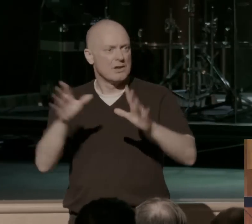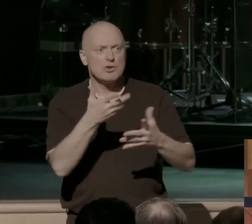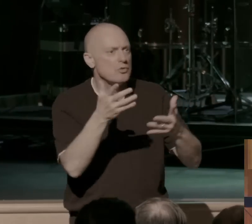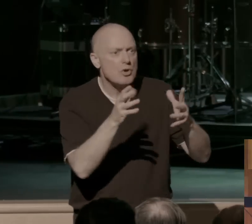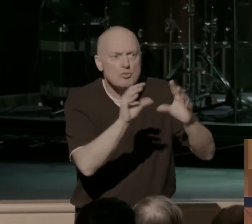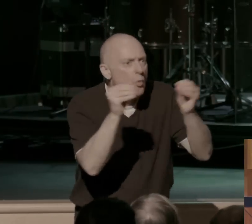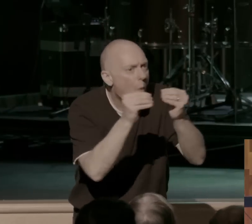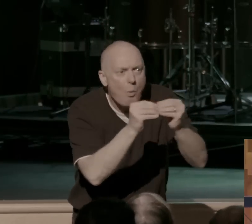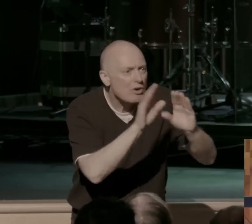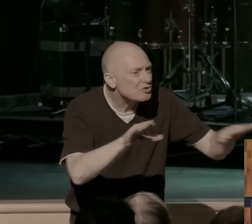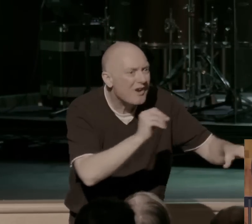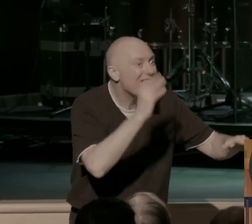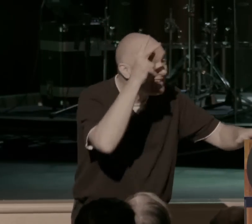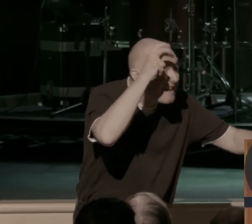devil. You're now sons of God.